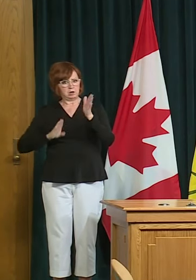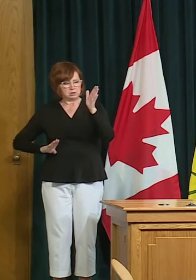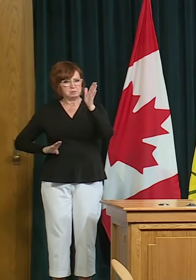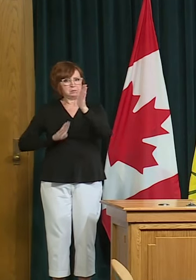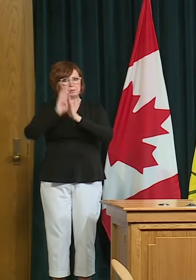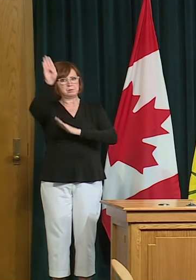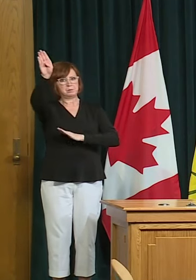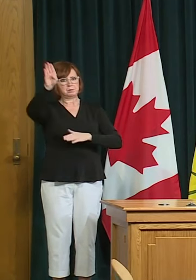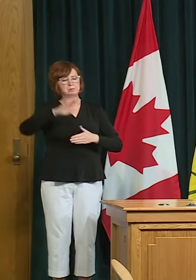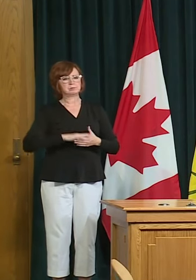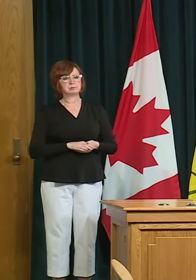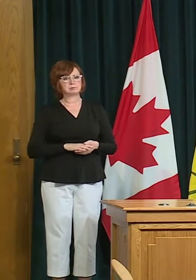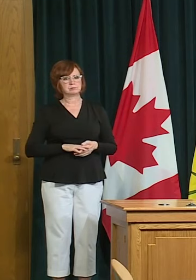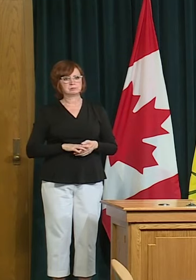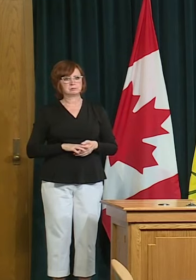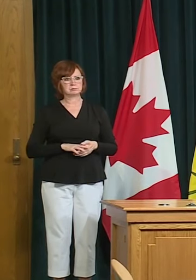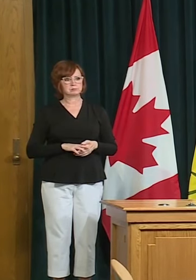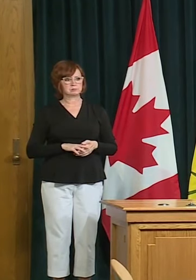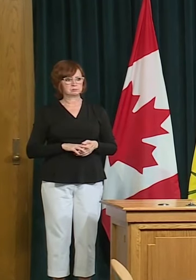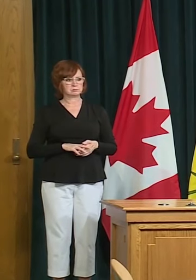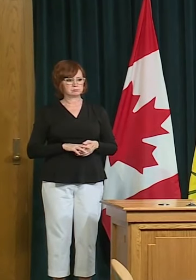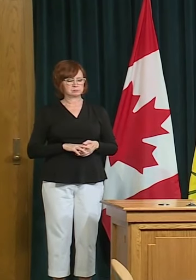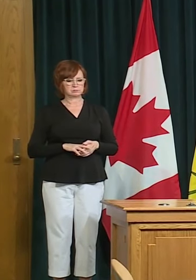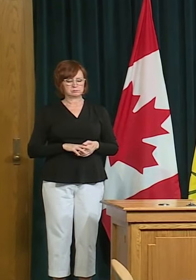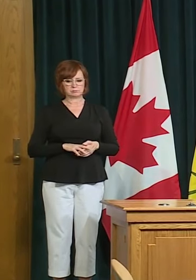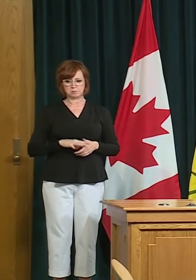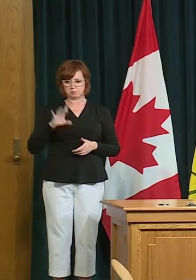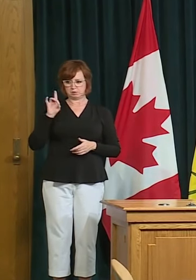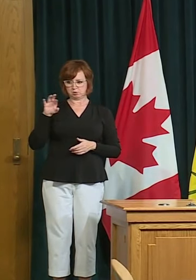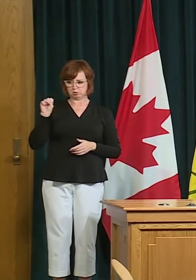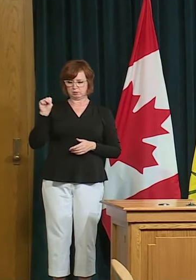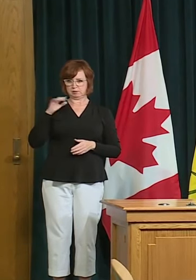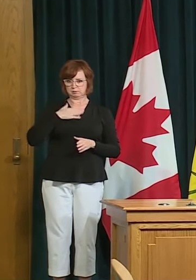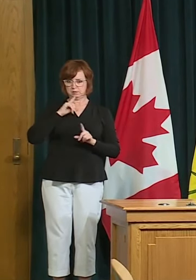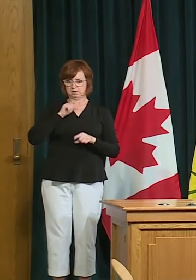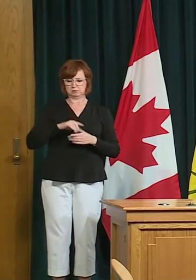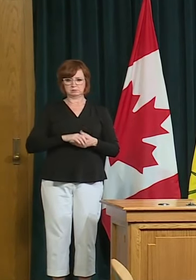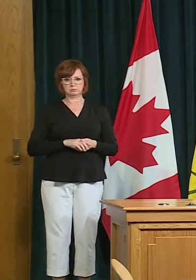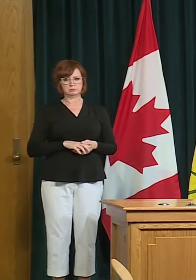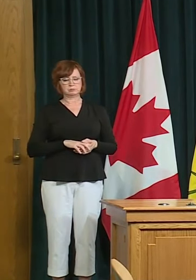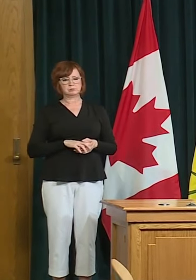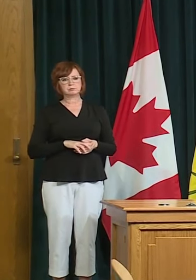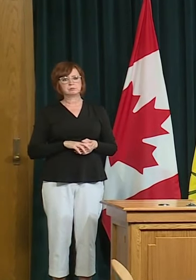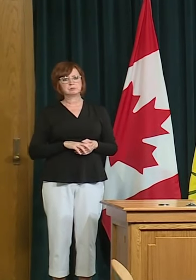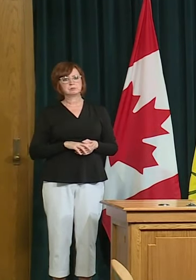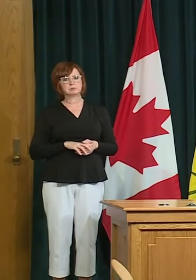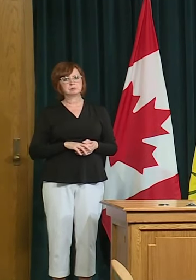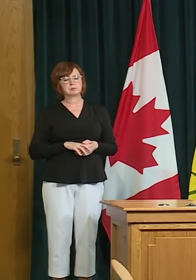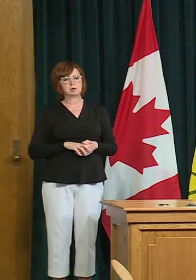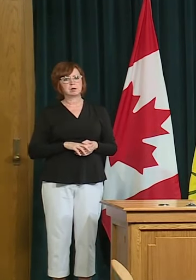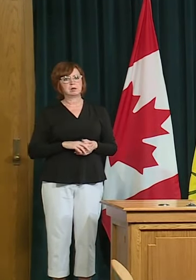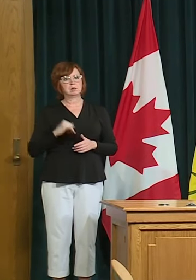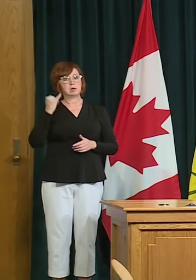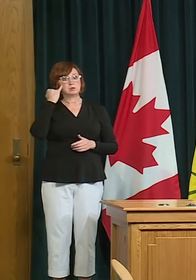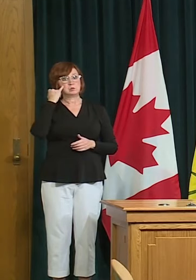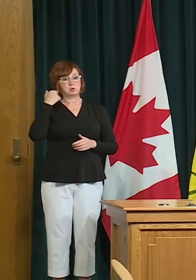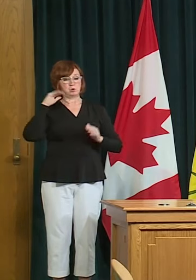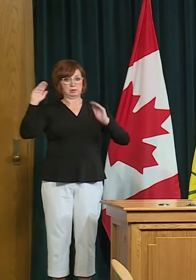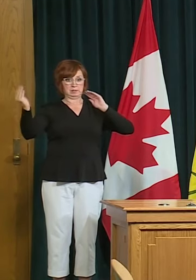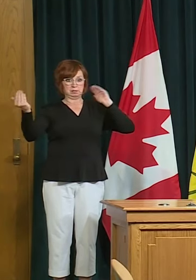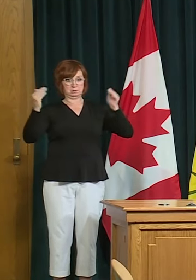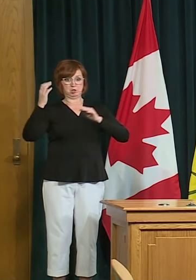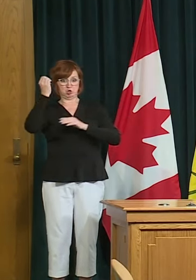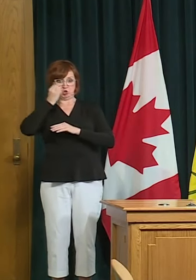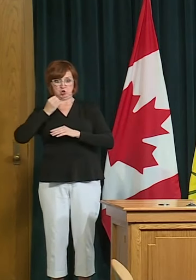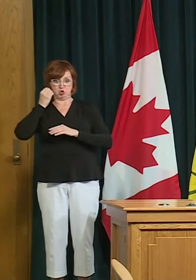premier dr shahab what would you say to that go ahead no what i was trying to say is that if you look at many european countries you know they have